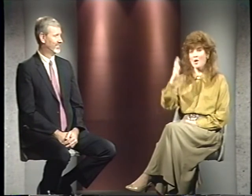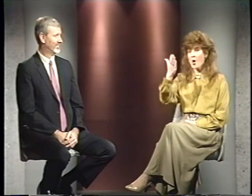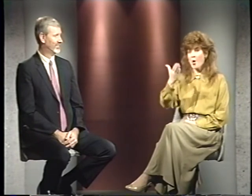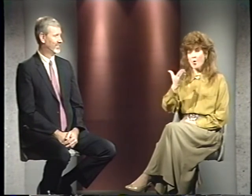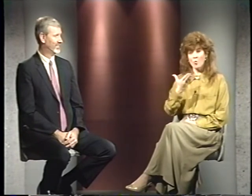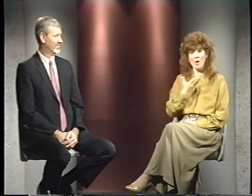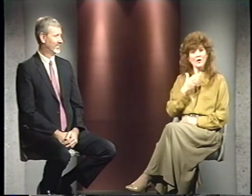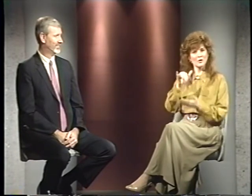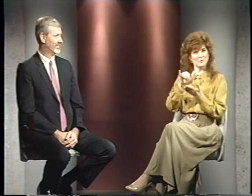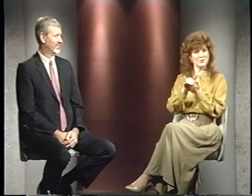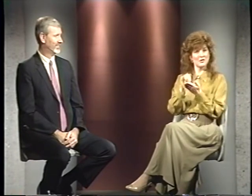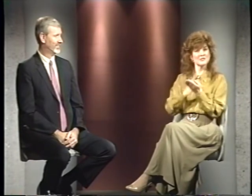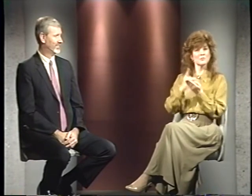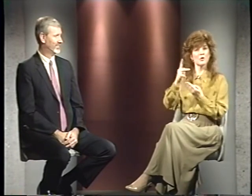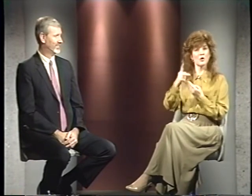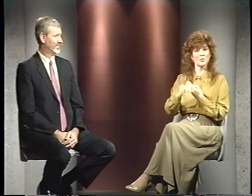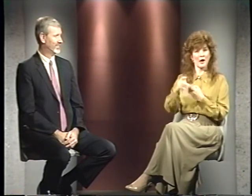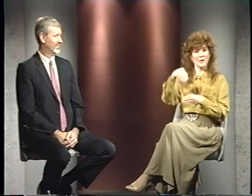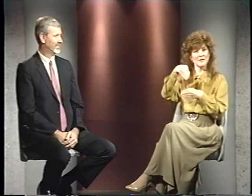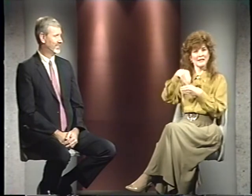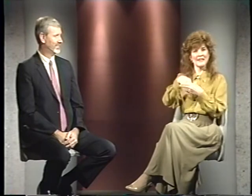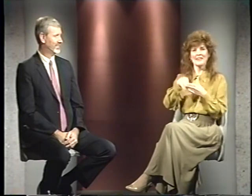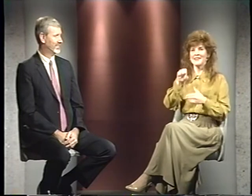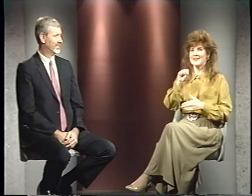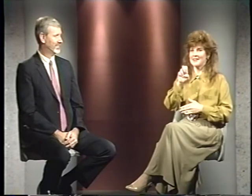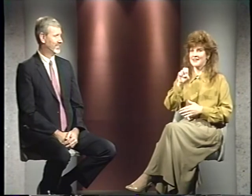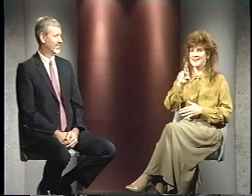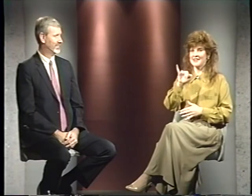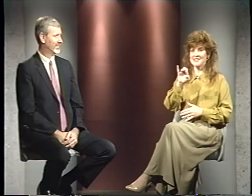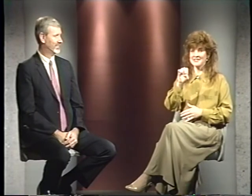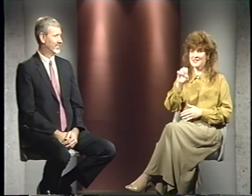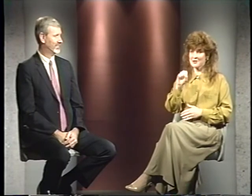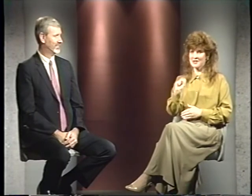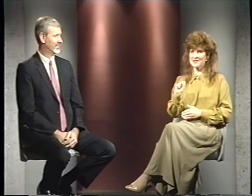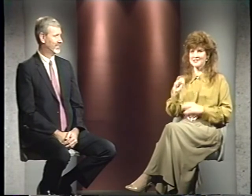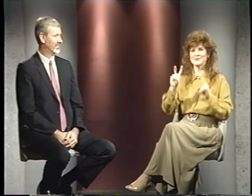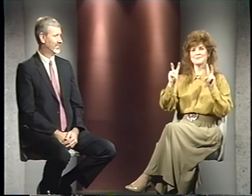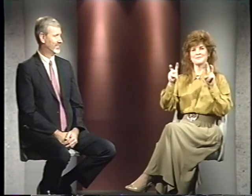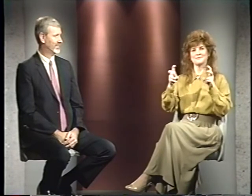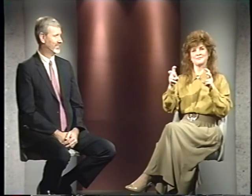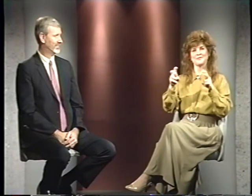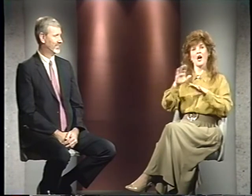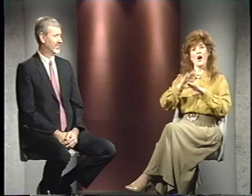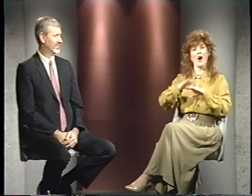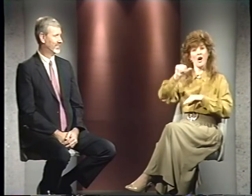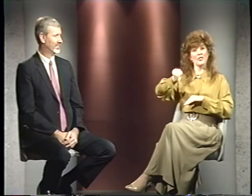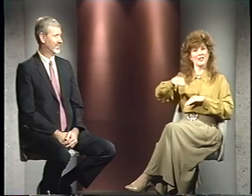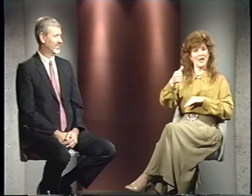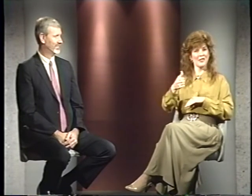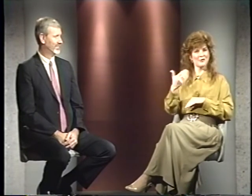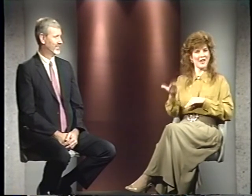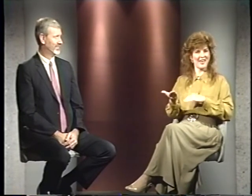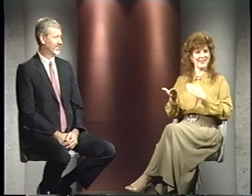welcome to this program in the series On the Other Hand.